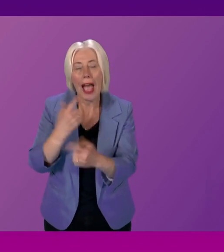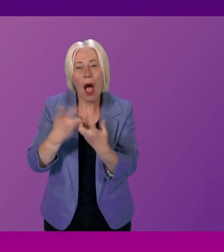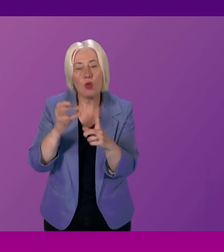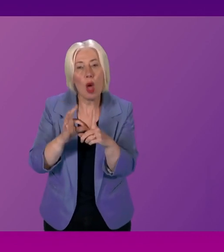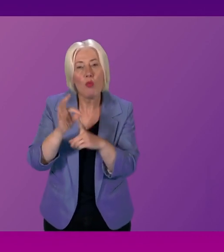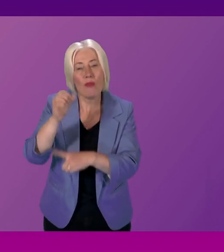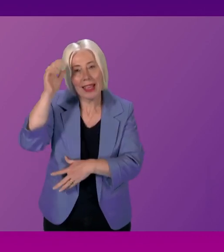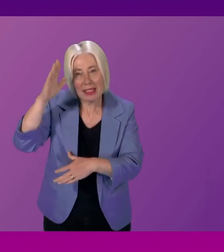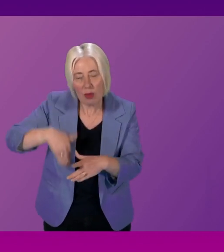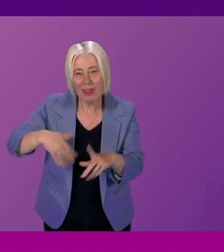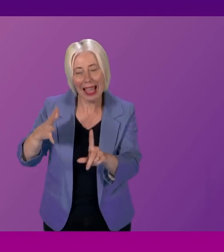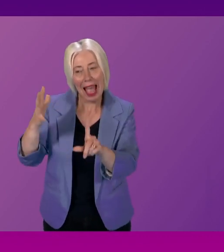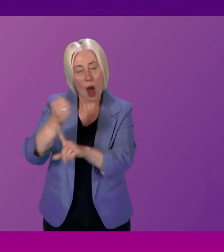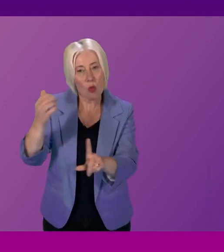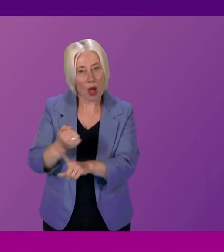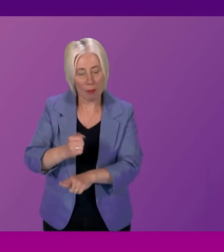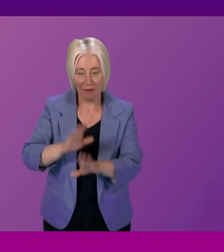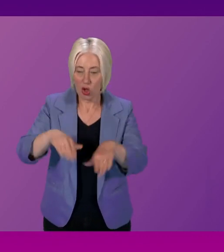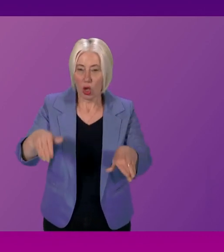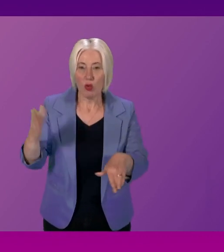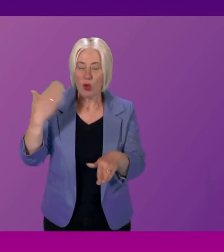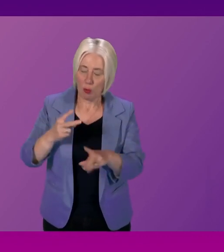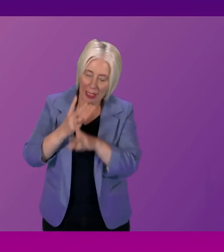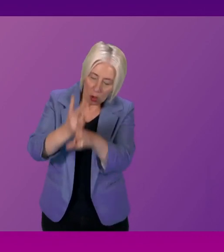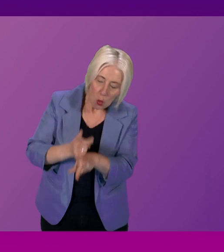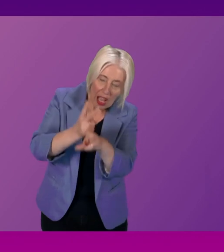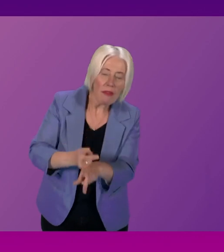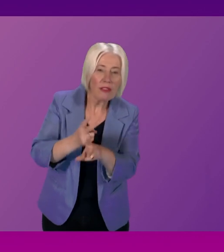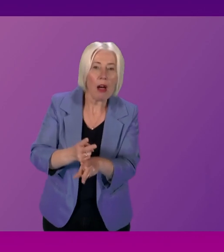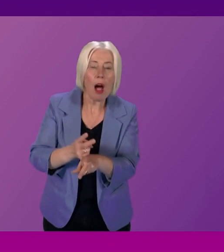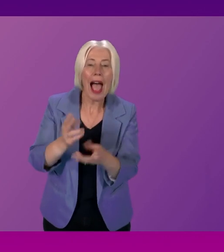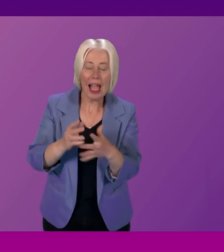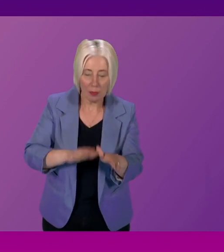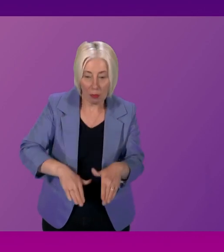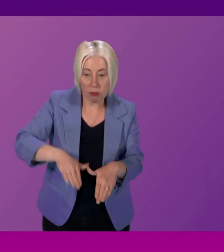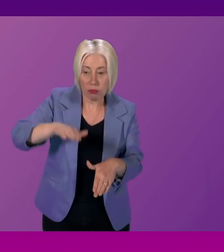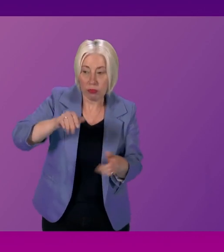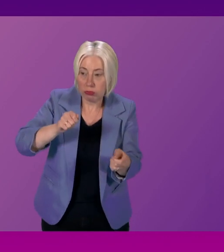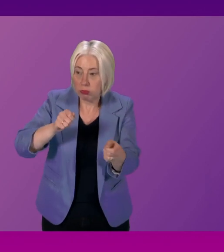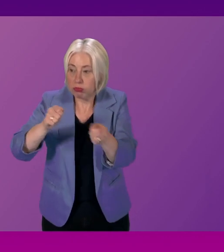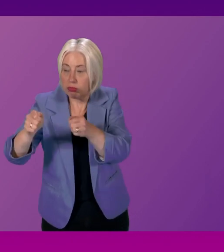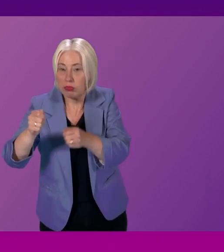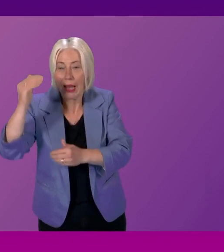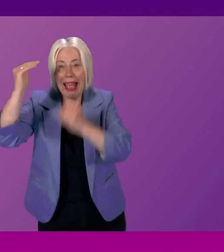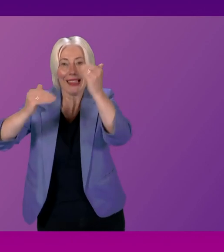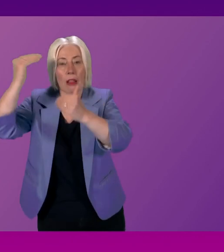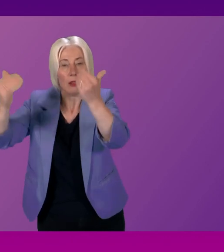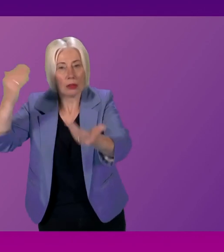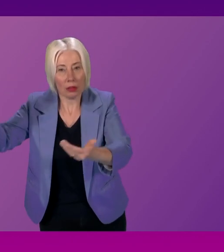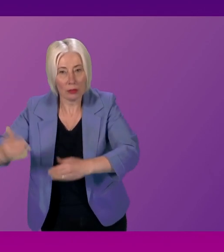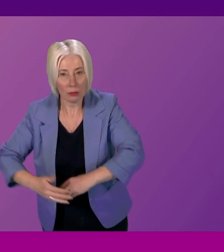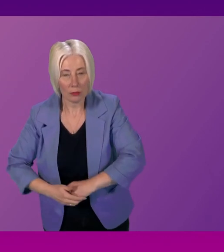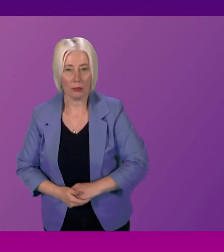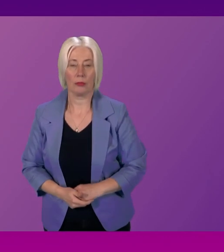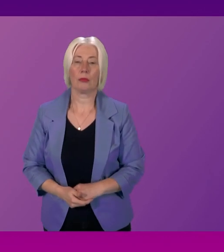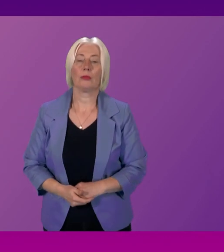and outcomes for looked-after children as they transition to adulthood? First Minister. I do think every